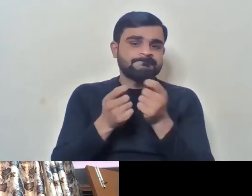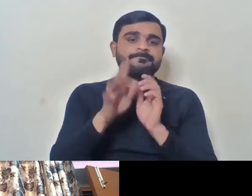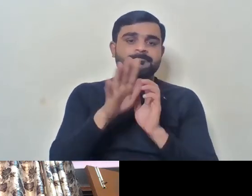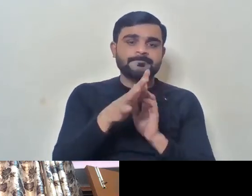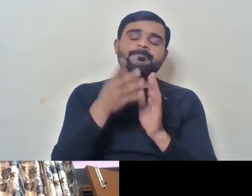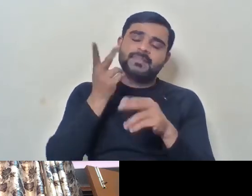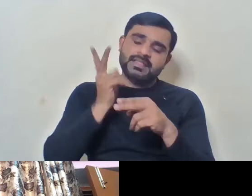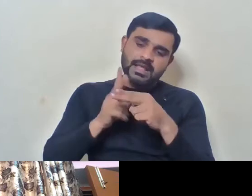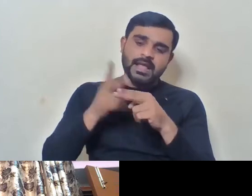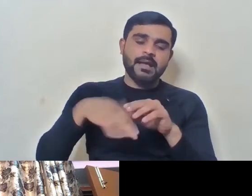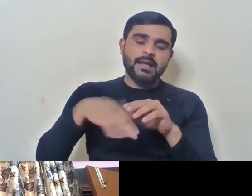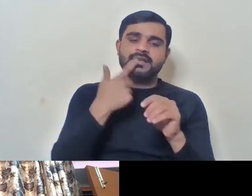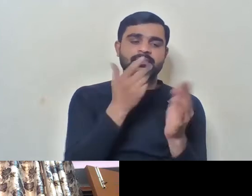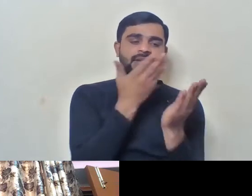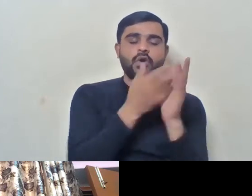there.